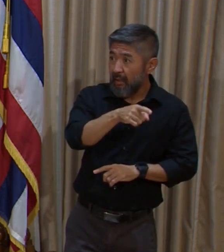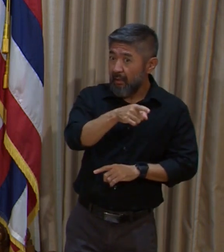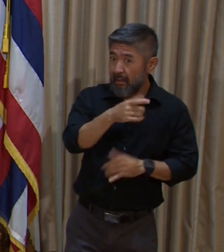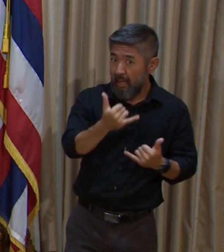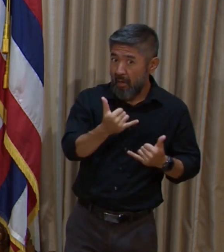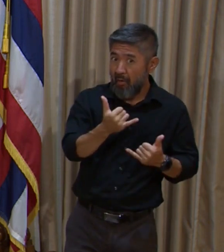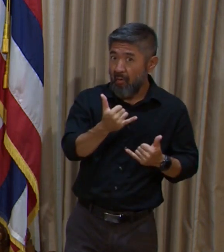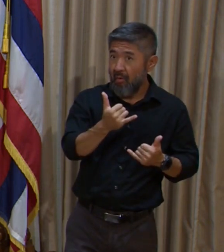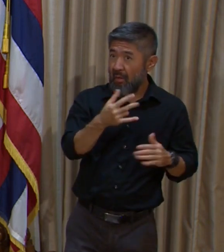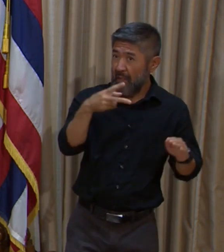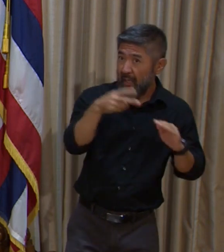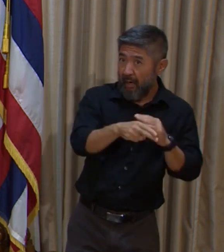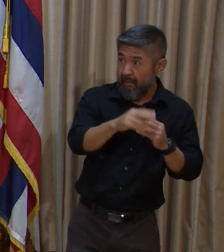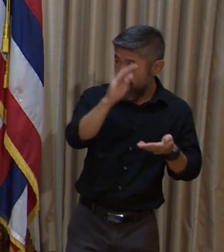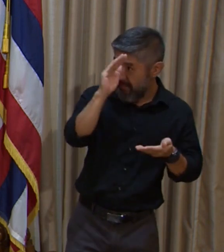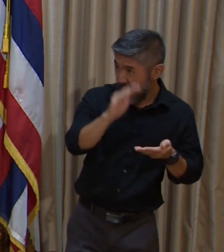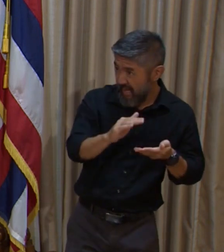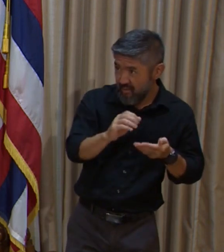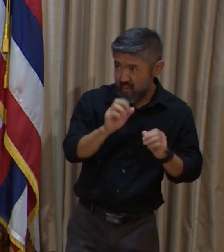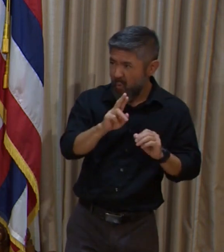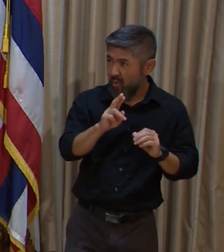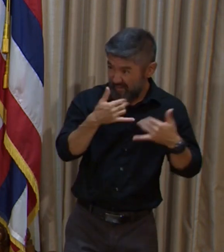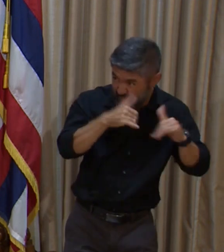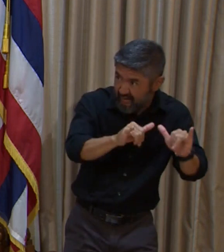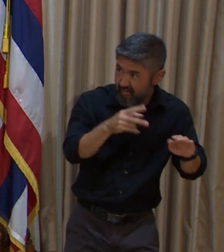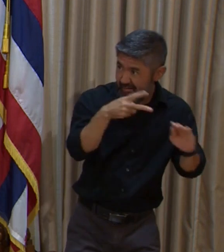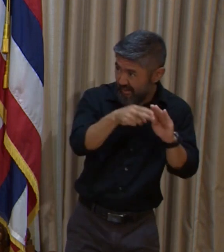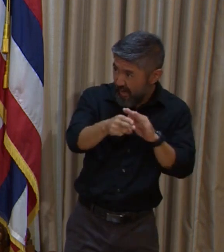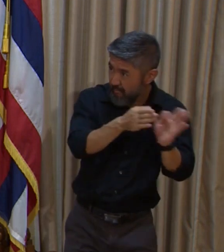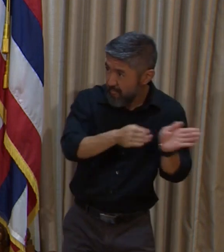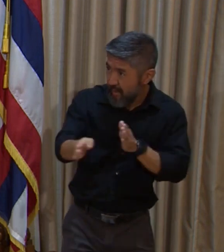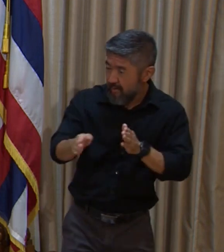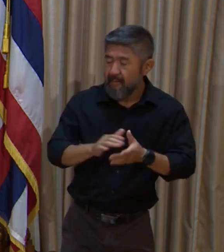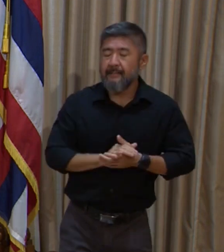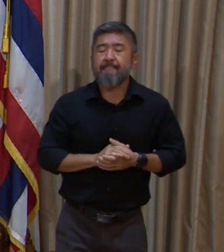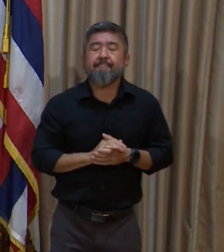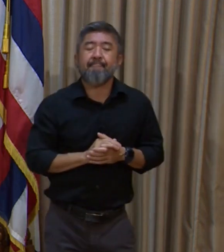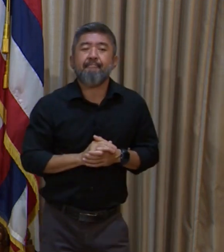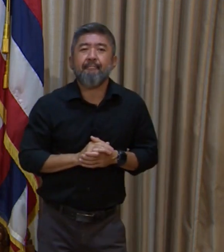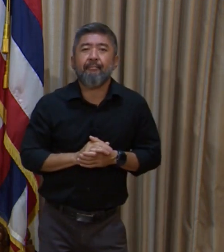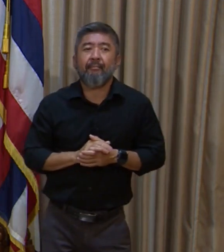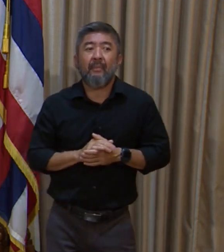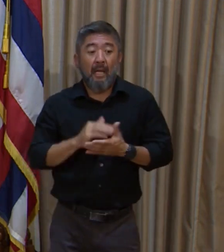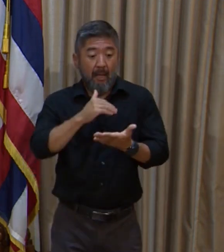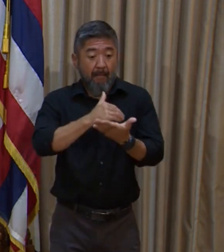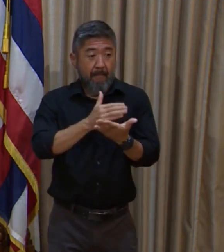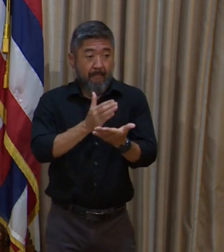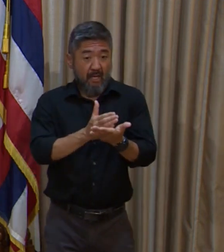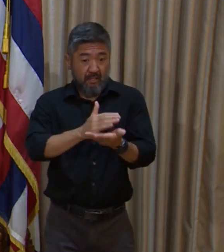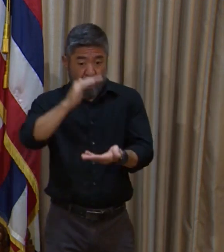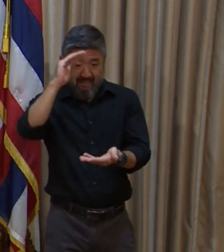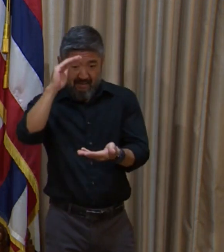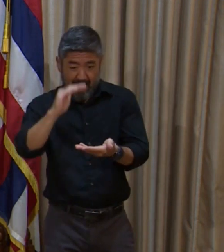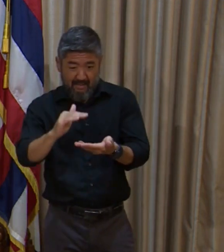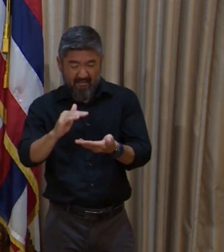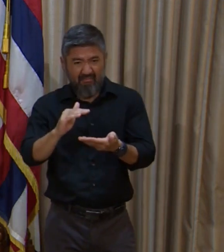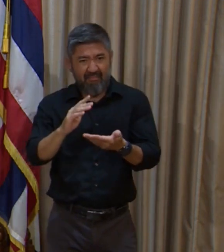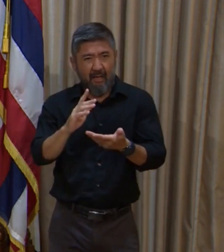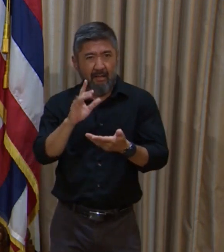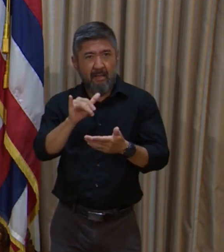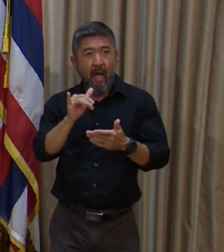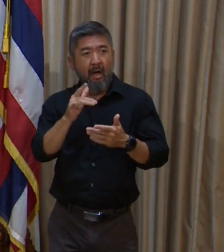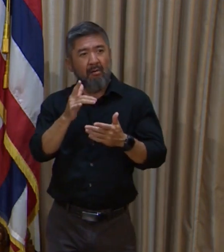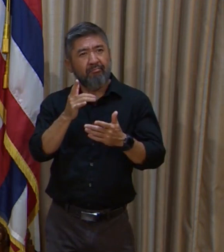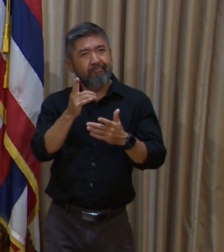or...? No, the budget reduction targets that the University of